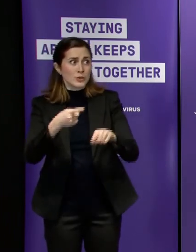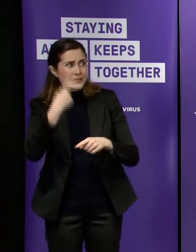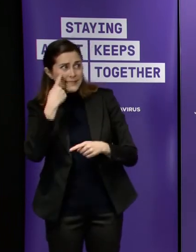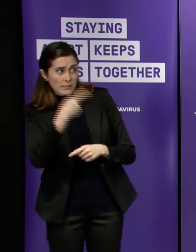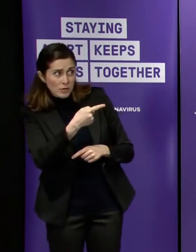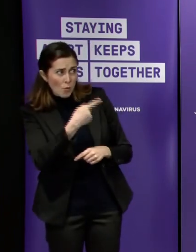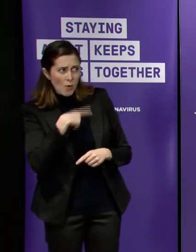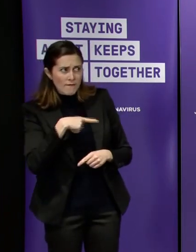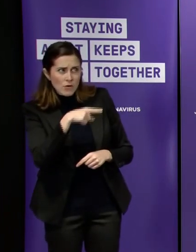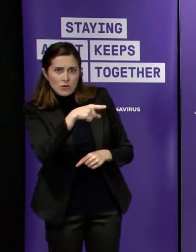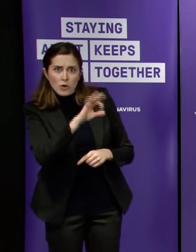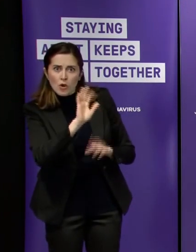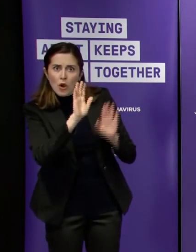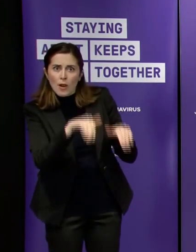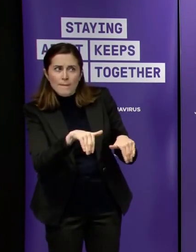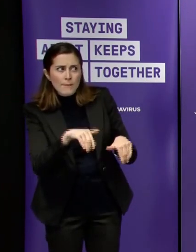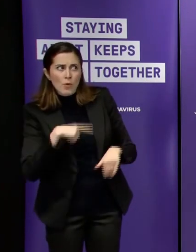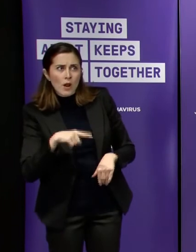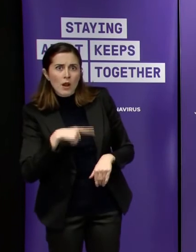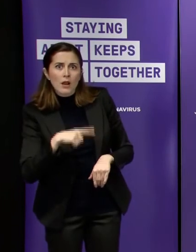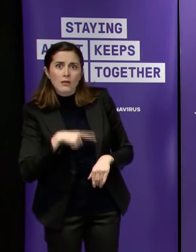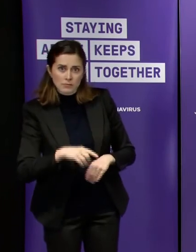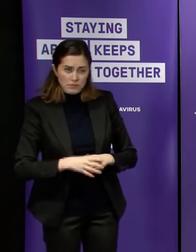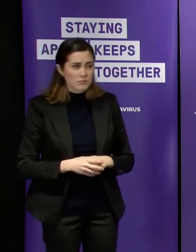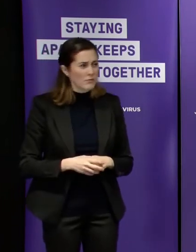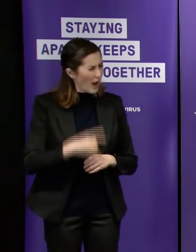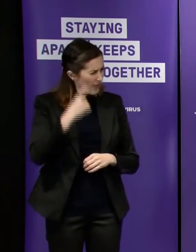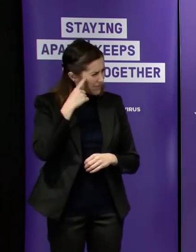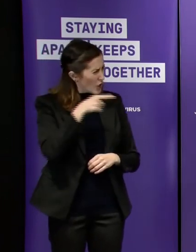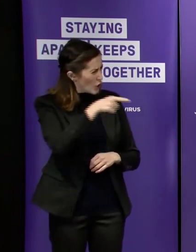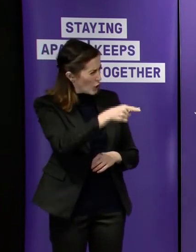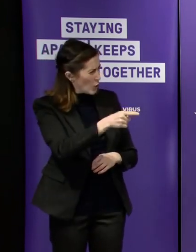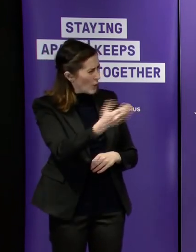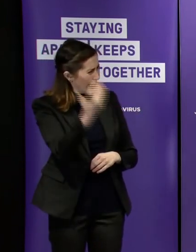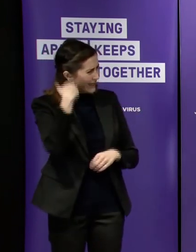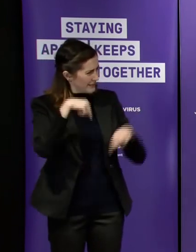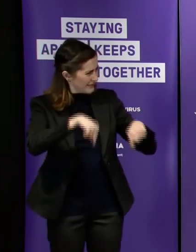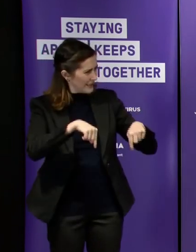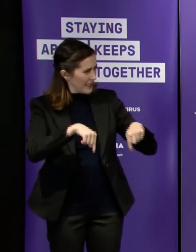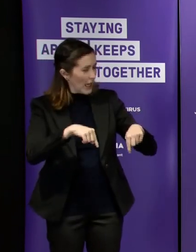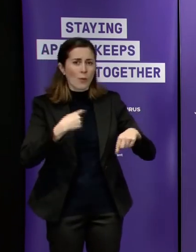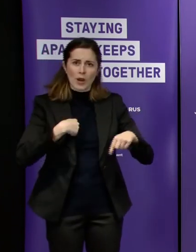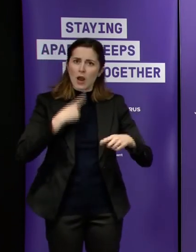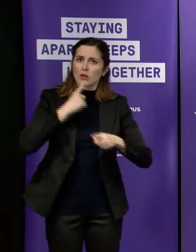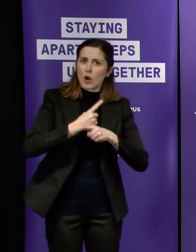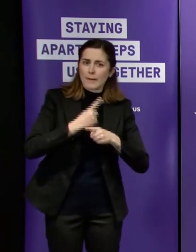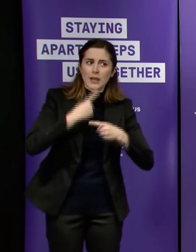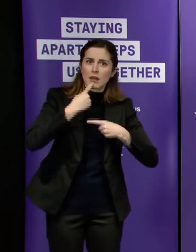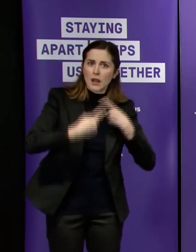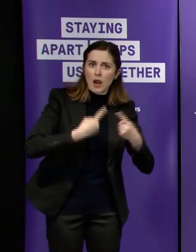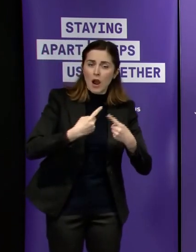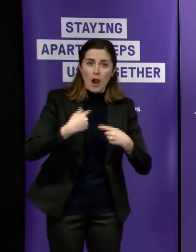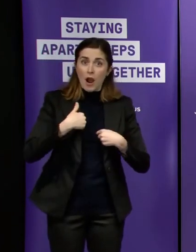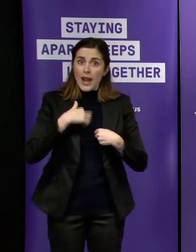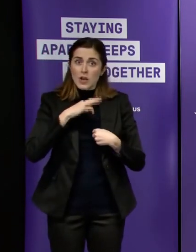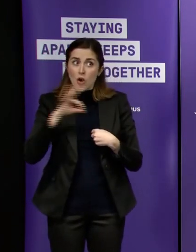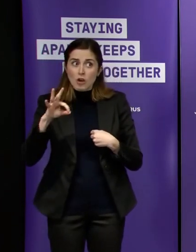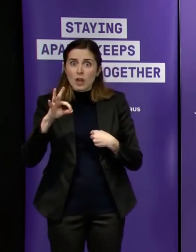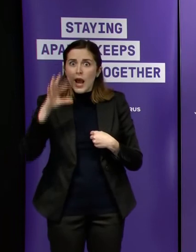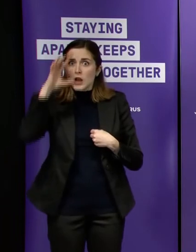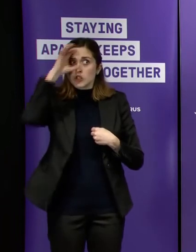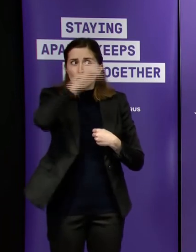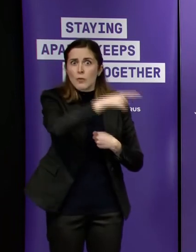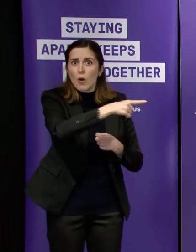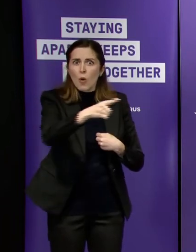foreshadowed and if you i'd invite you to go back and have a look i you were here when i made many of these comments we didn't assume that they all weren't